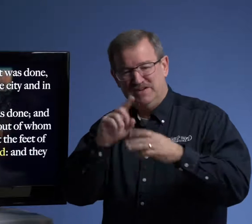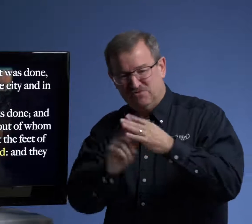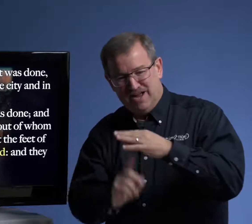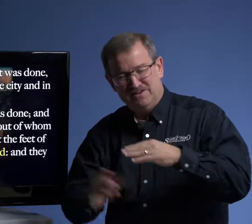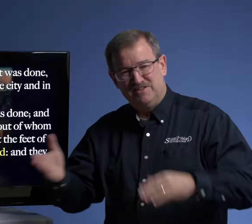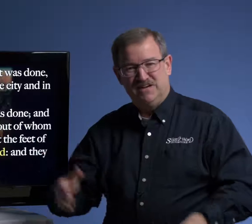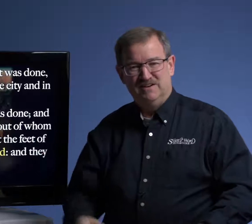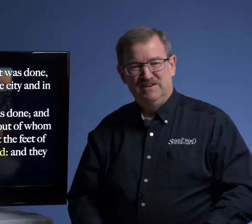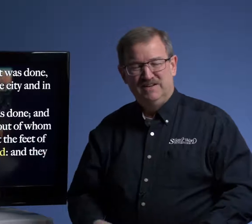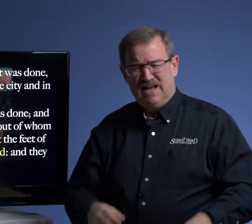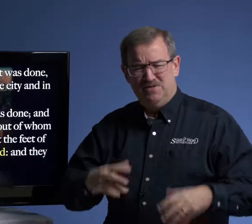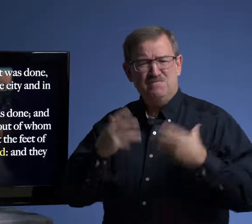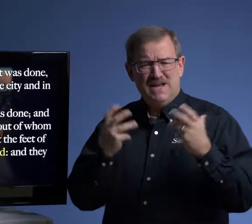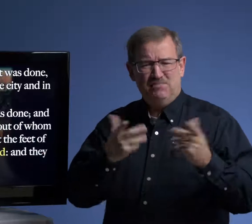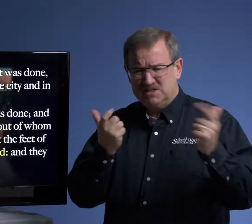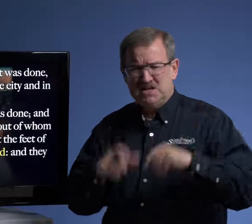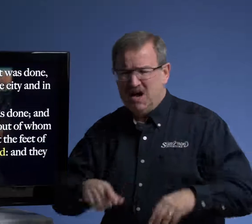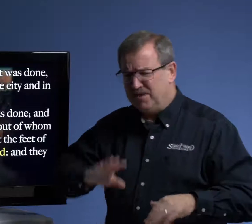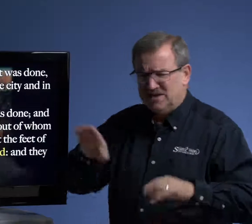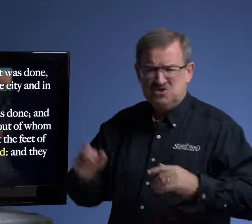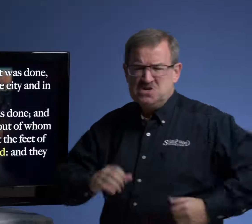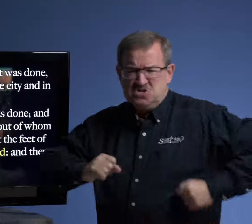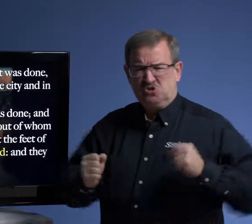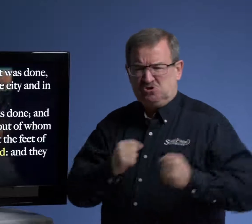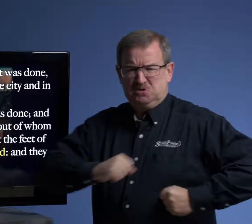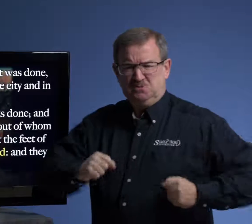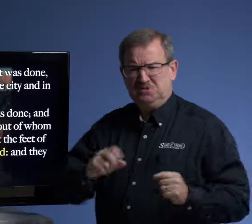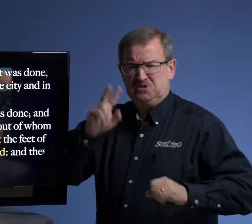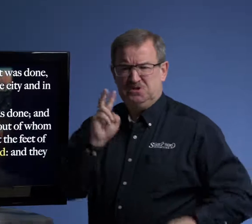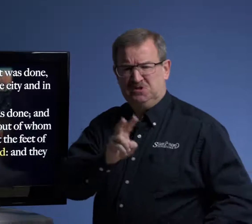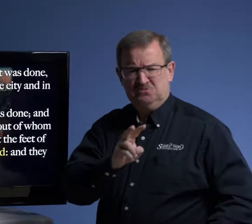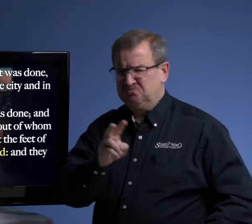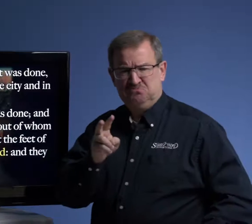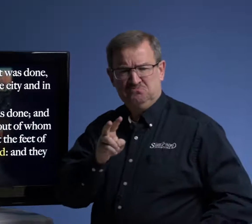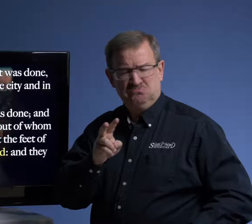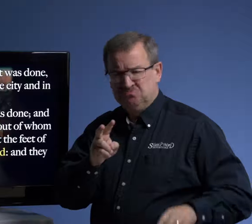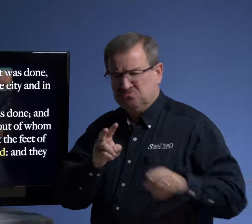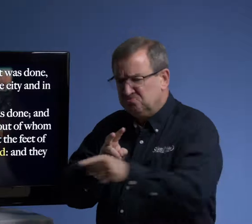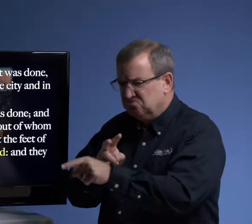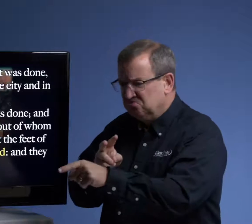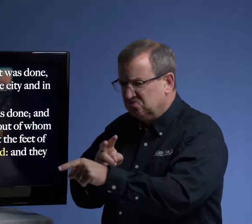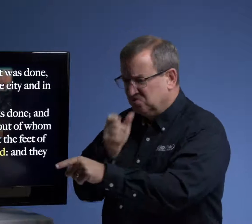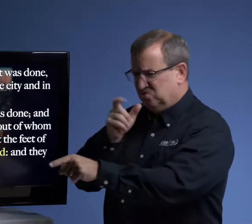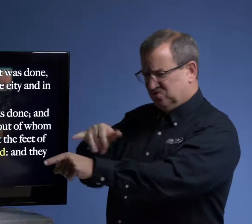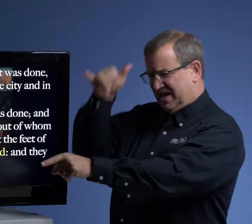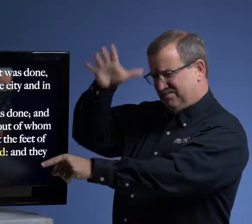they've grounded there and they're mad, but they come. And as they're coming up and I see, who is that